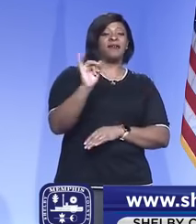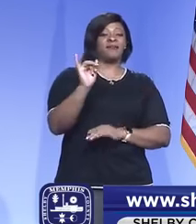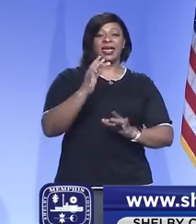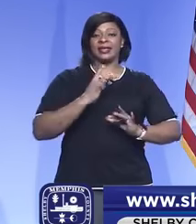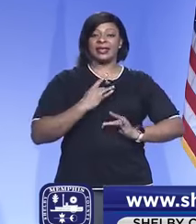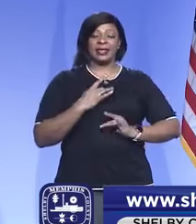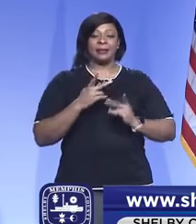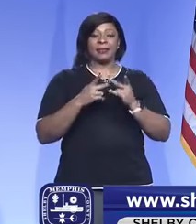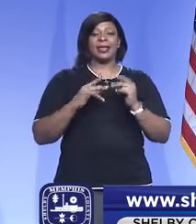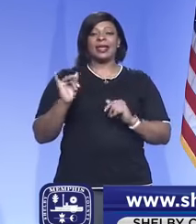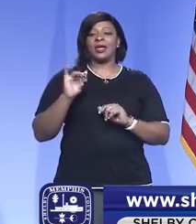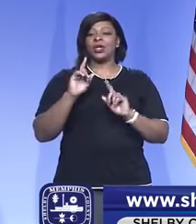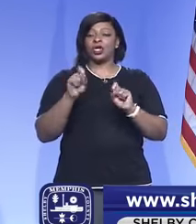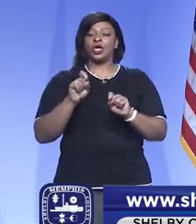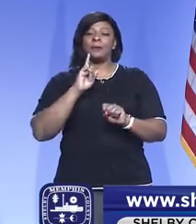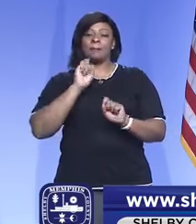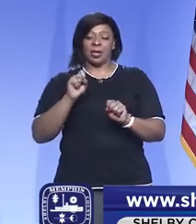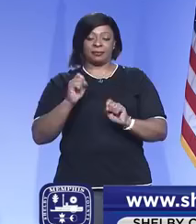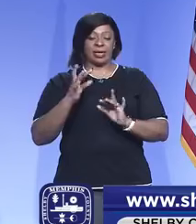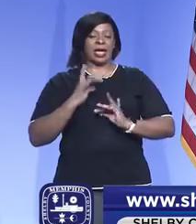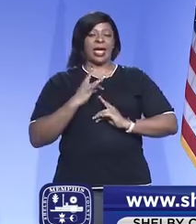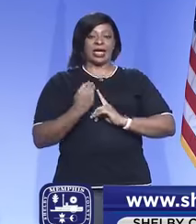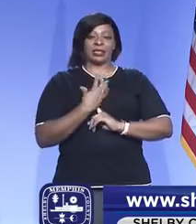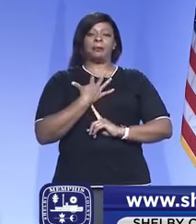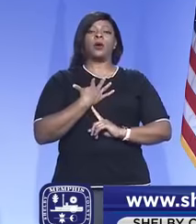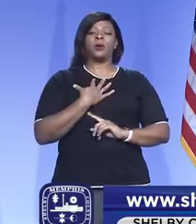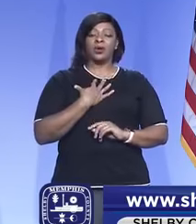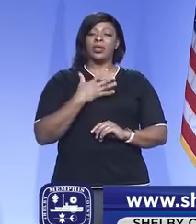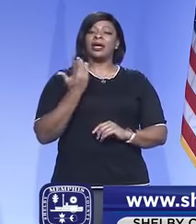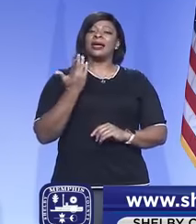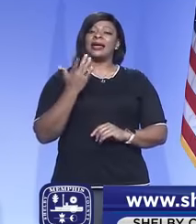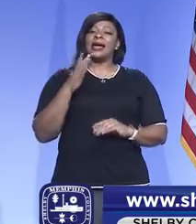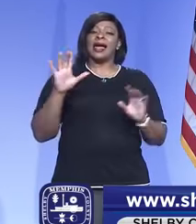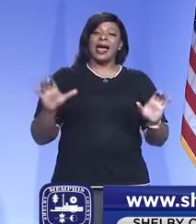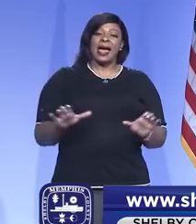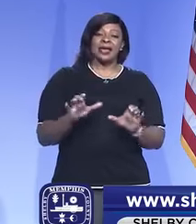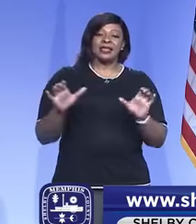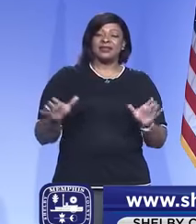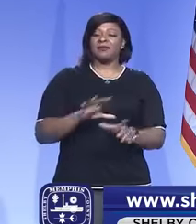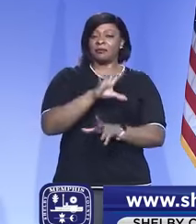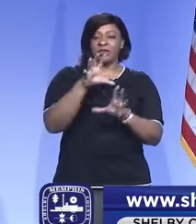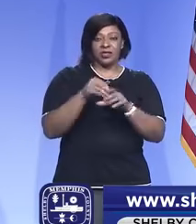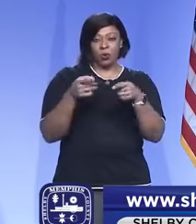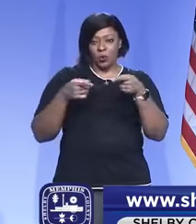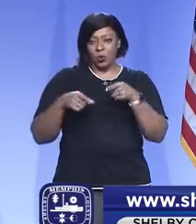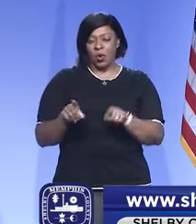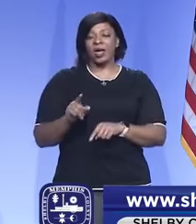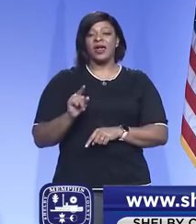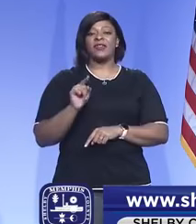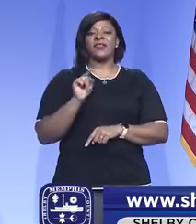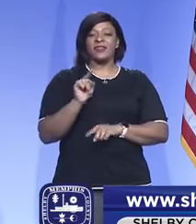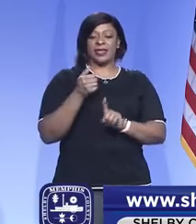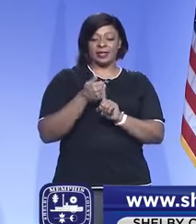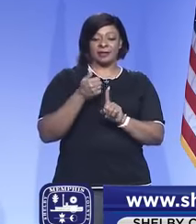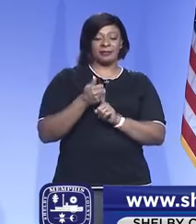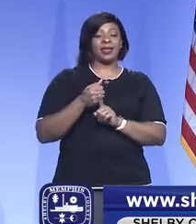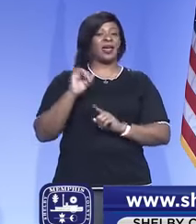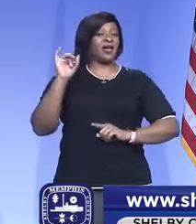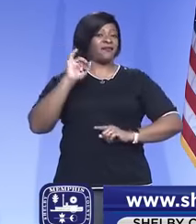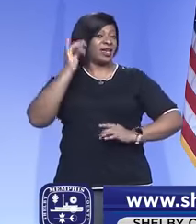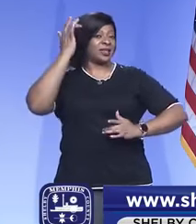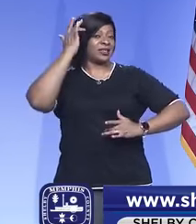so places where they could have been exposed, or activities that they participated in while they were themselves infectious.